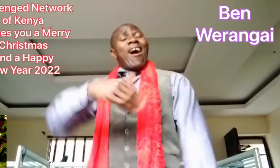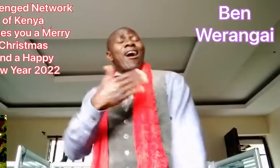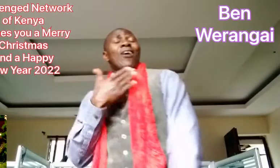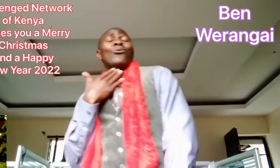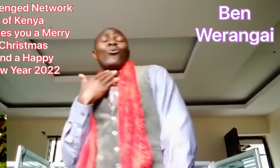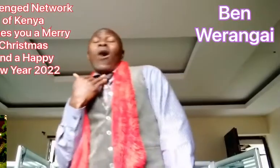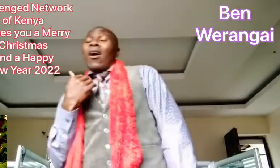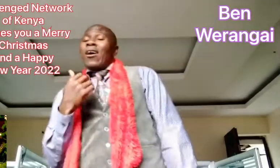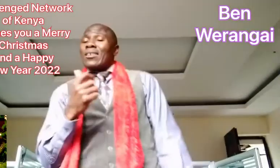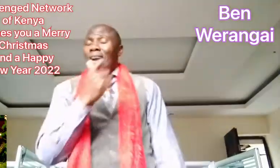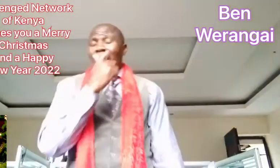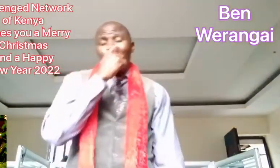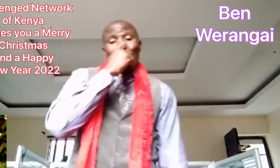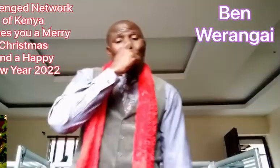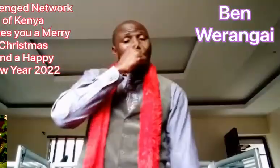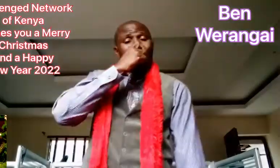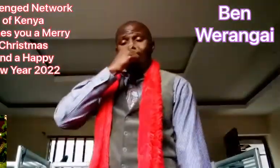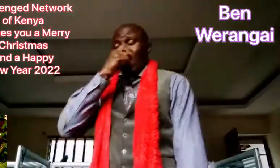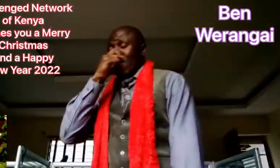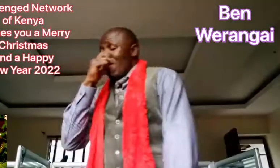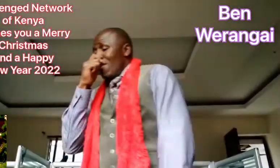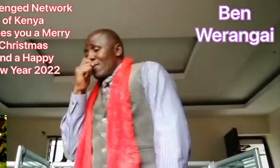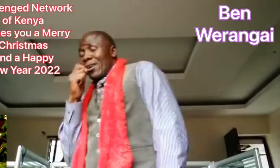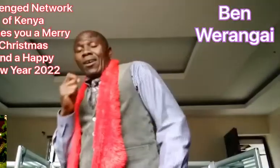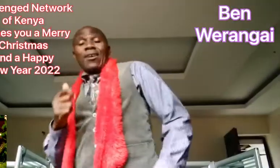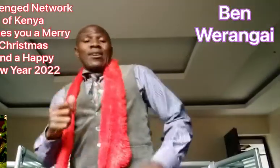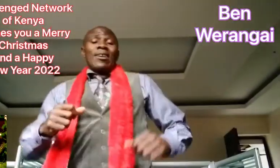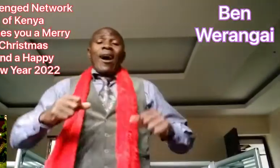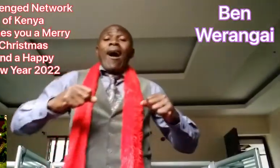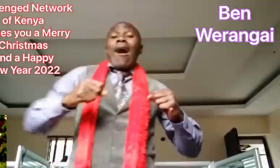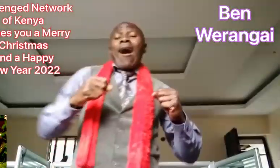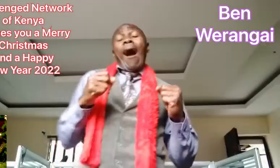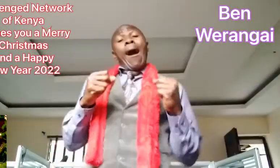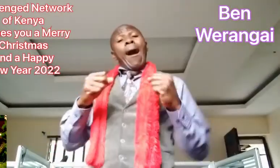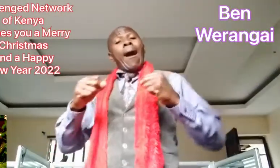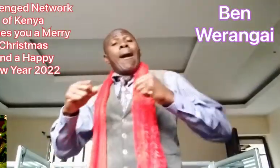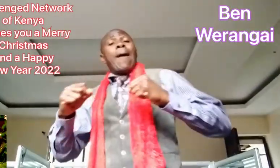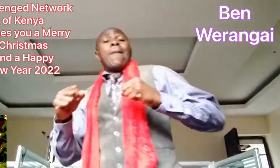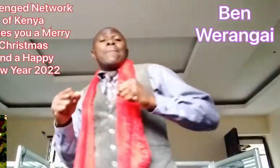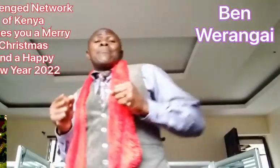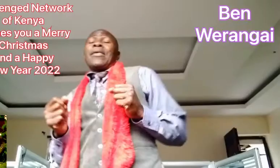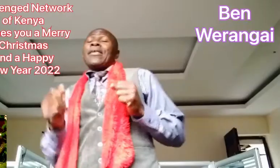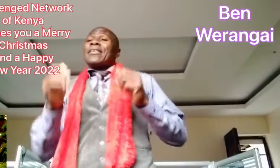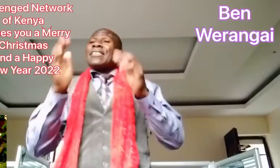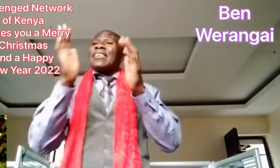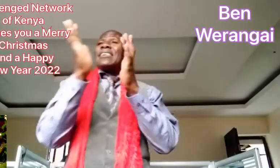I want to wish you a Happy